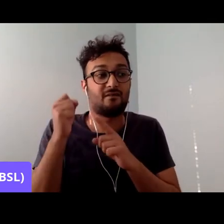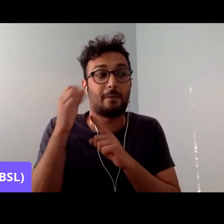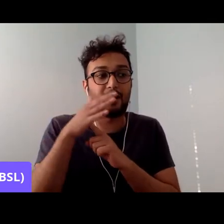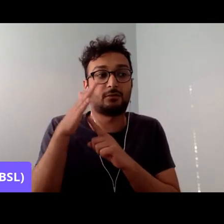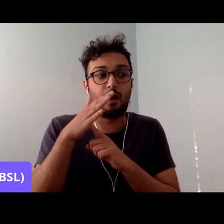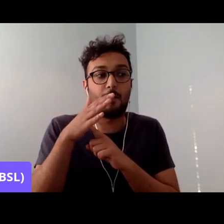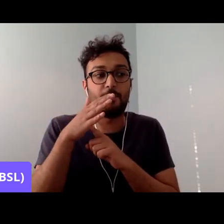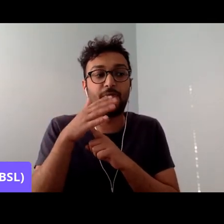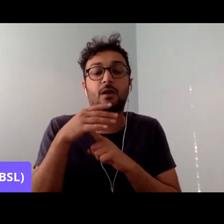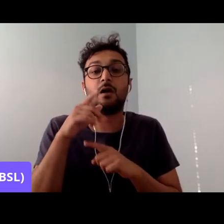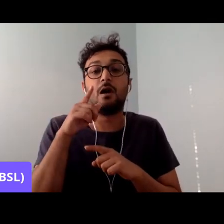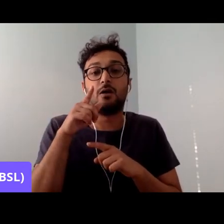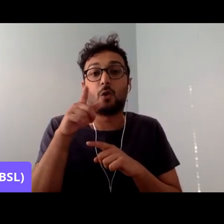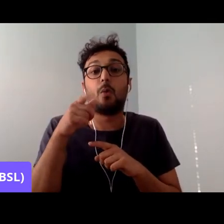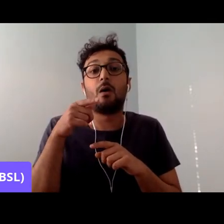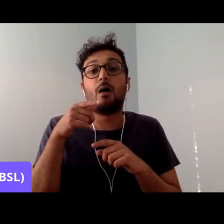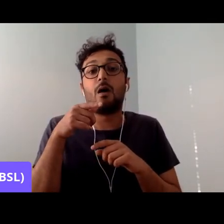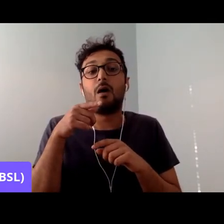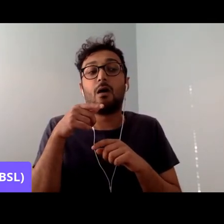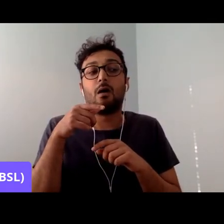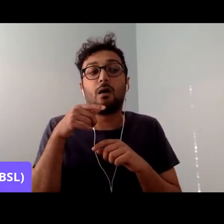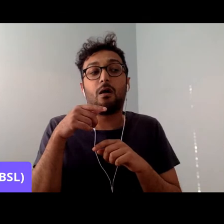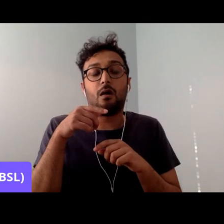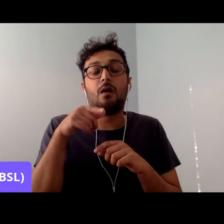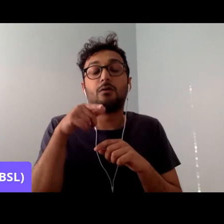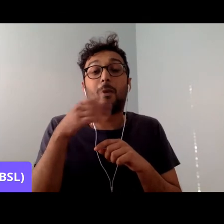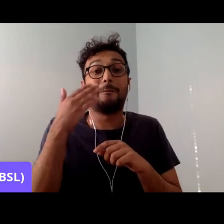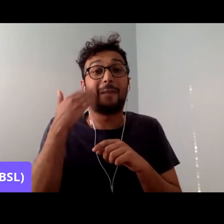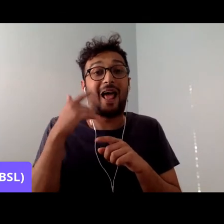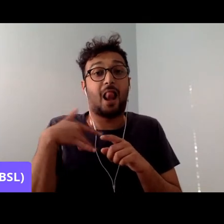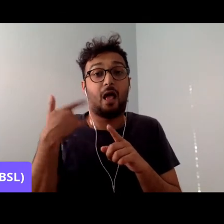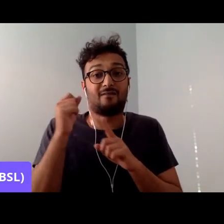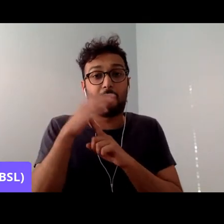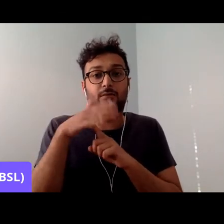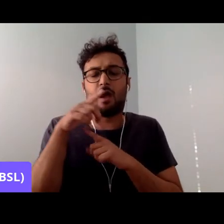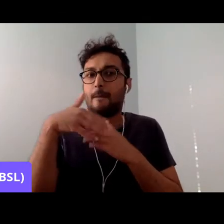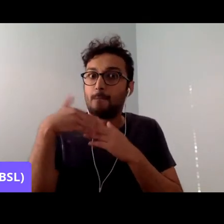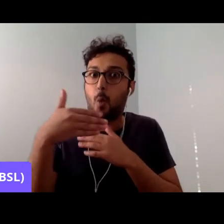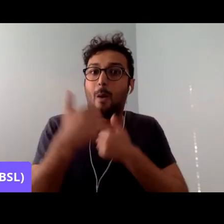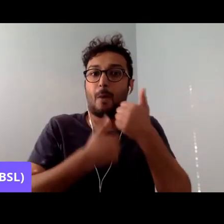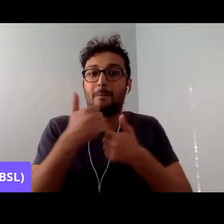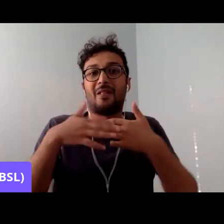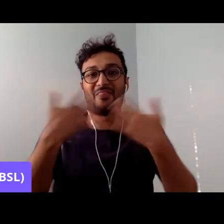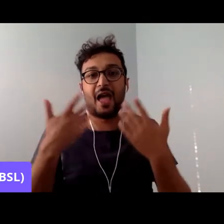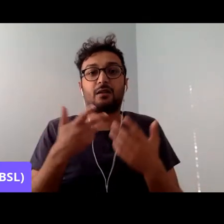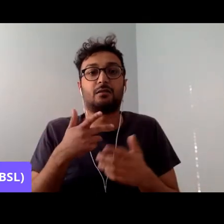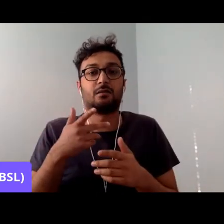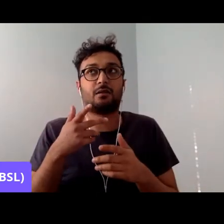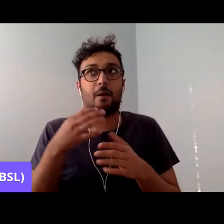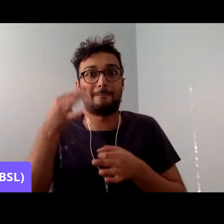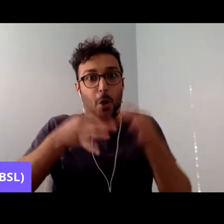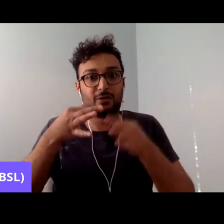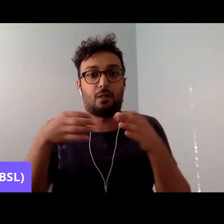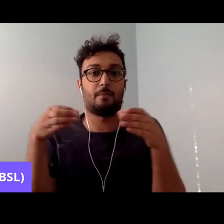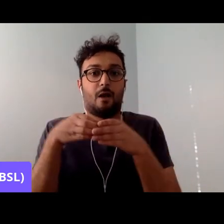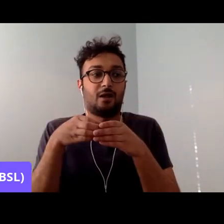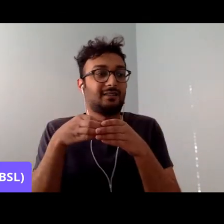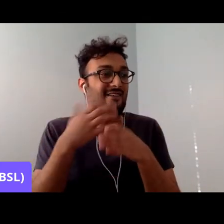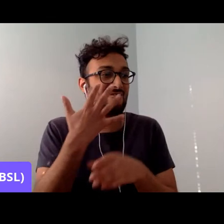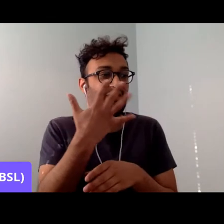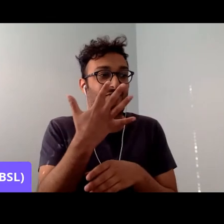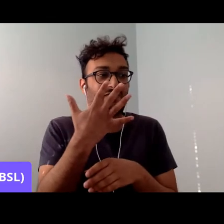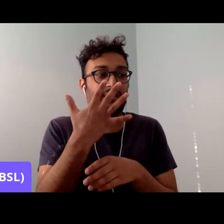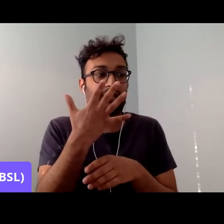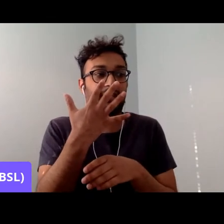Black Lives Matter is more popular than the political parties. 56% of the people polled in this country